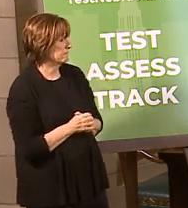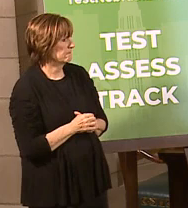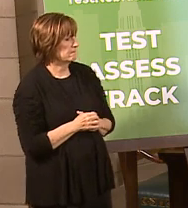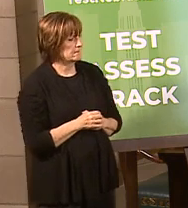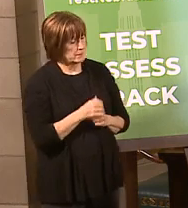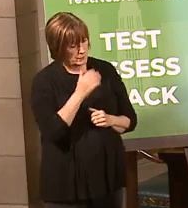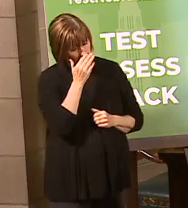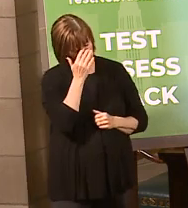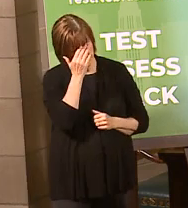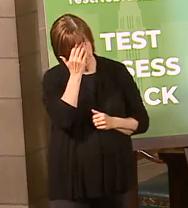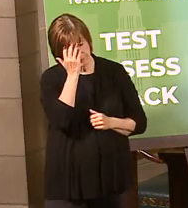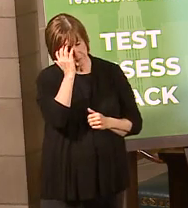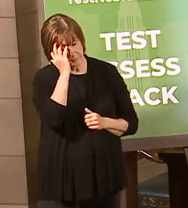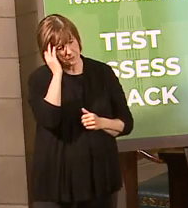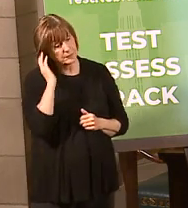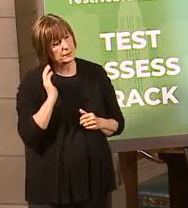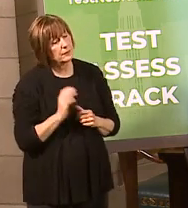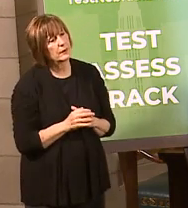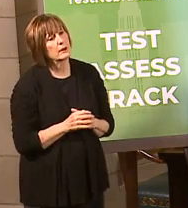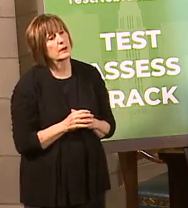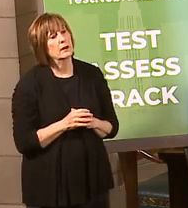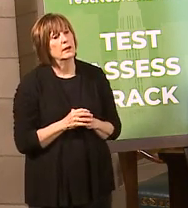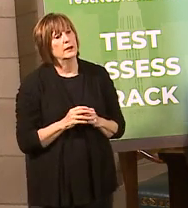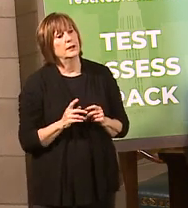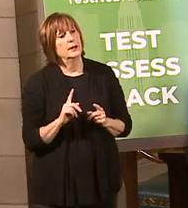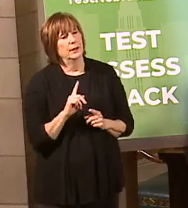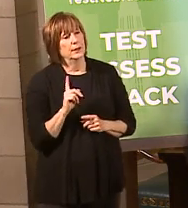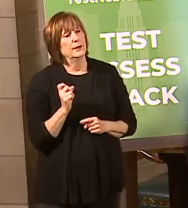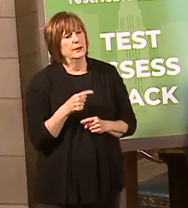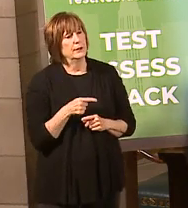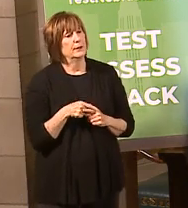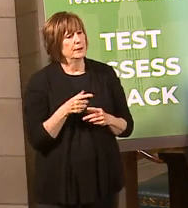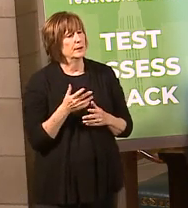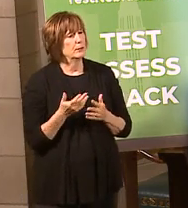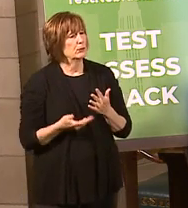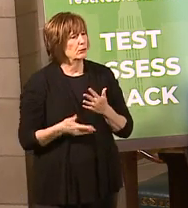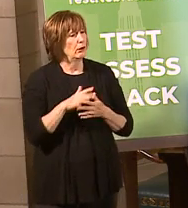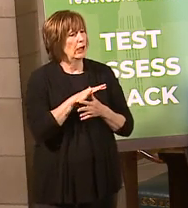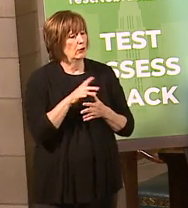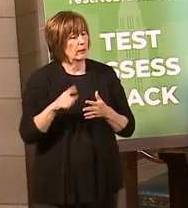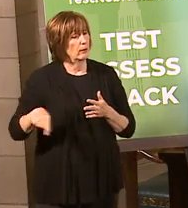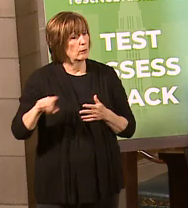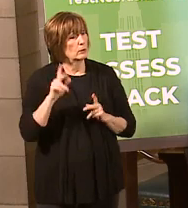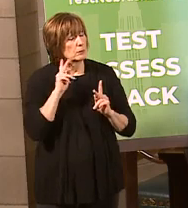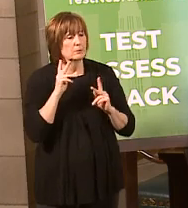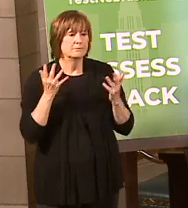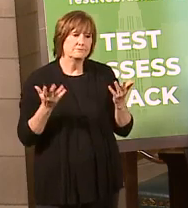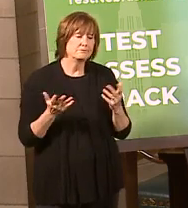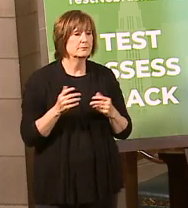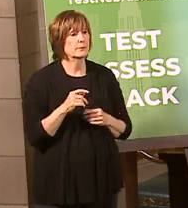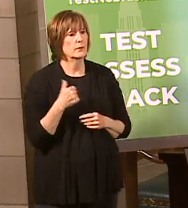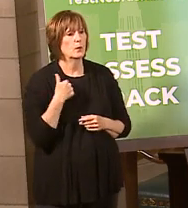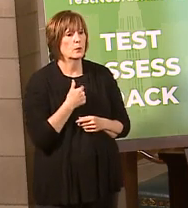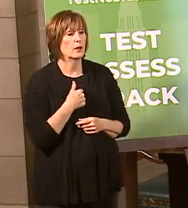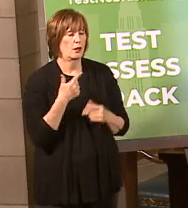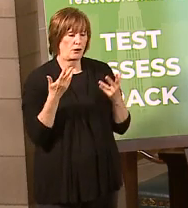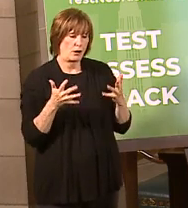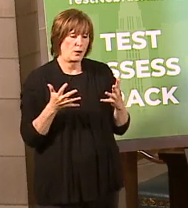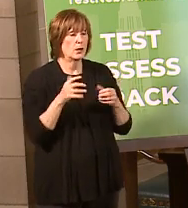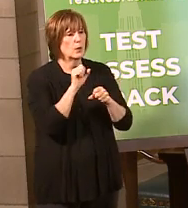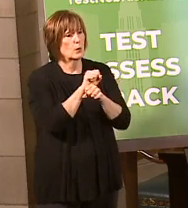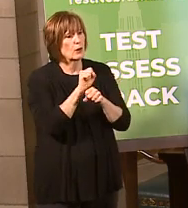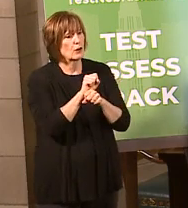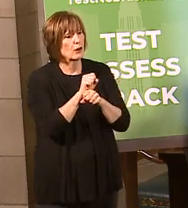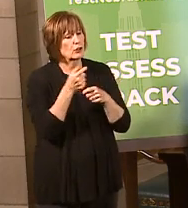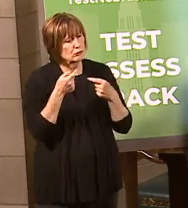President's order raise the profile of those folks to get PPE or live in dorms and so forth? You know, certainly we were already working to